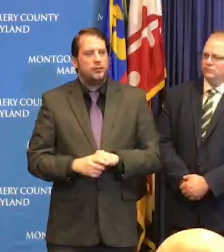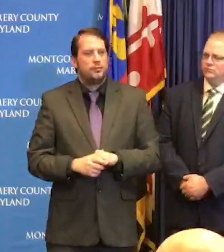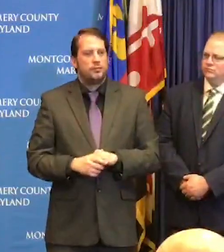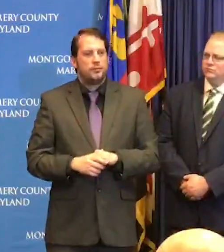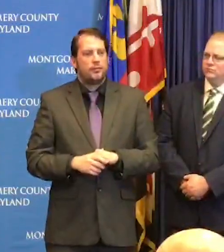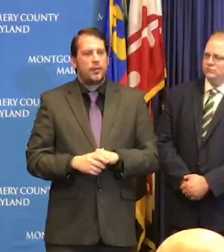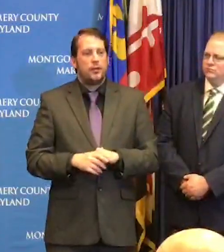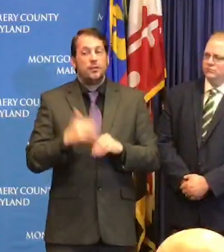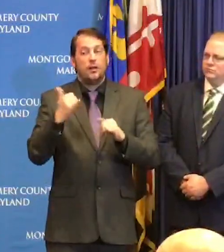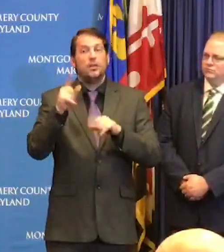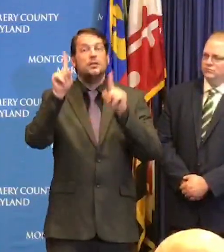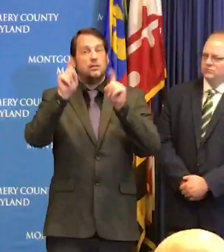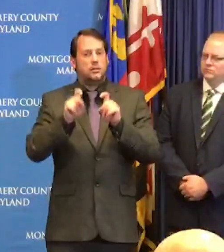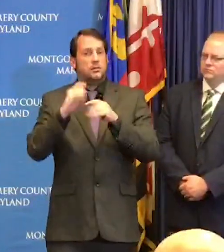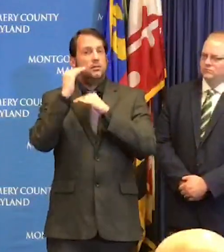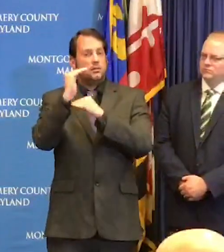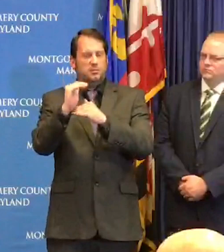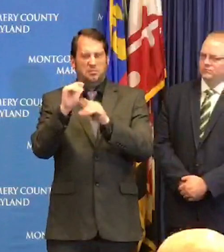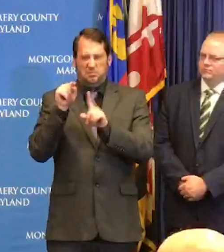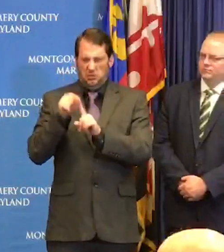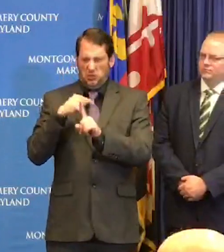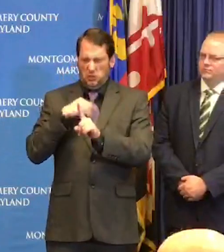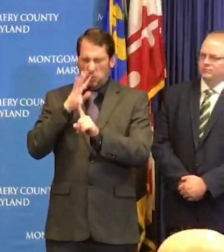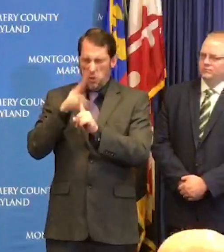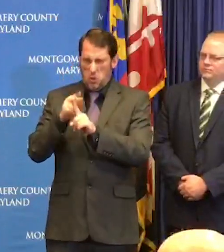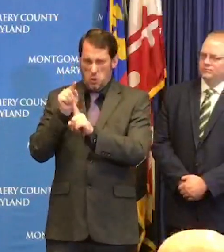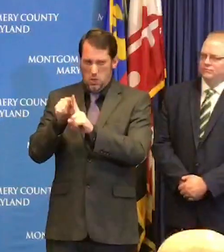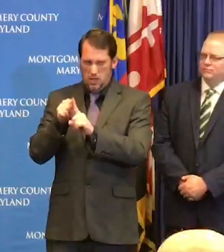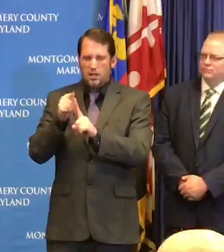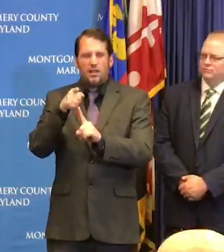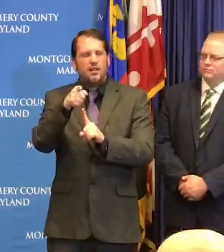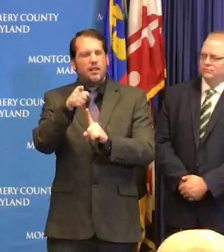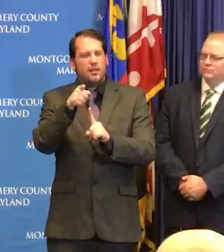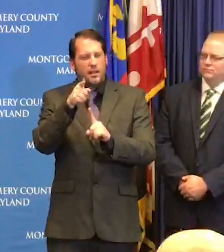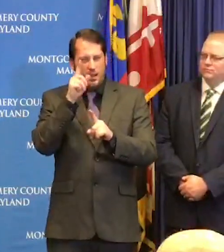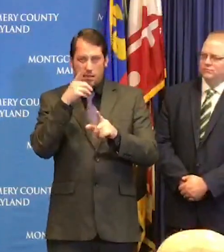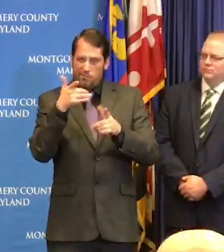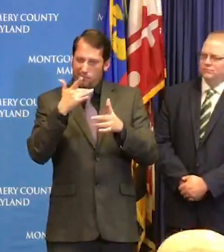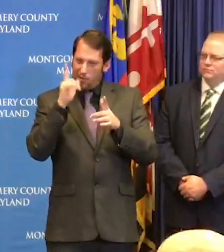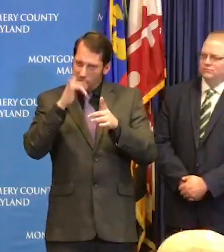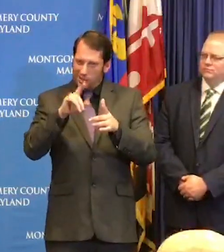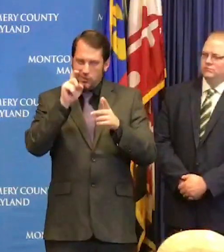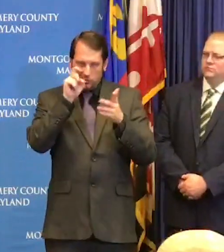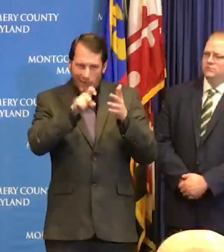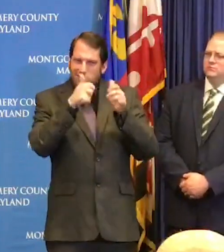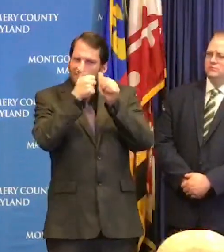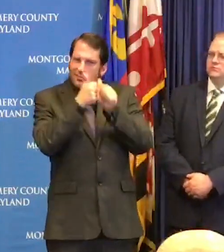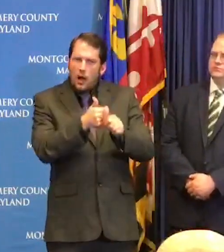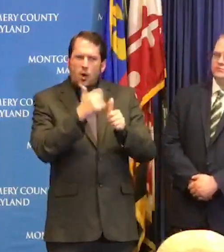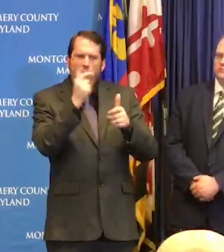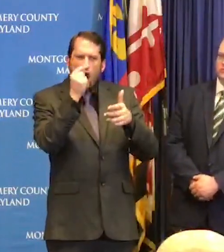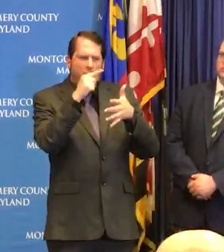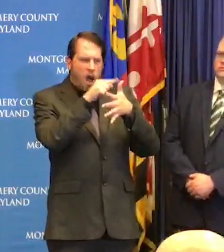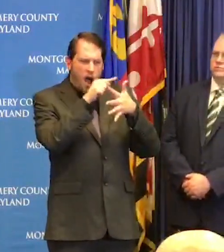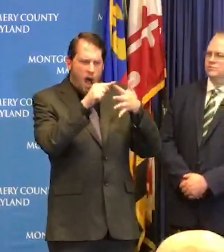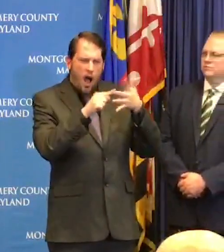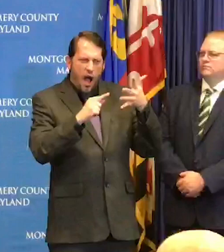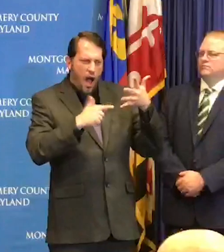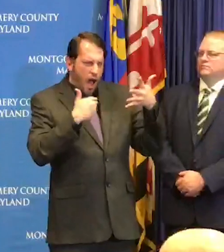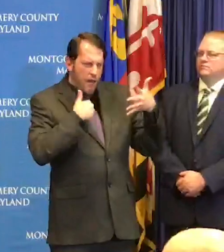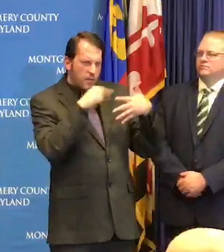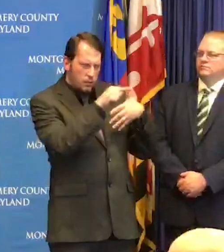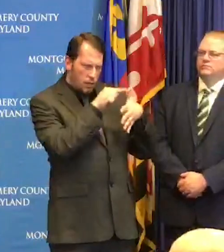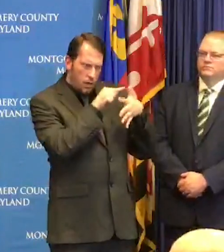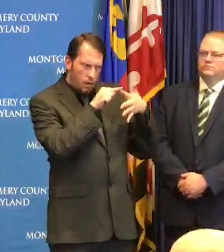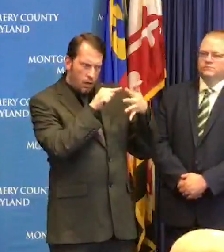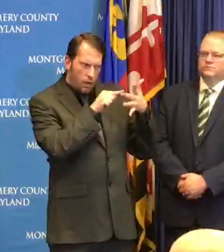kind of a review to determine if you meet criteria based upon your history your level of exposures that may warrant whether or not you necessitate